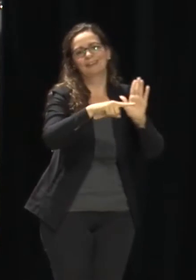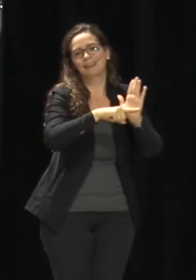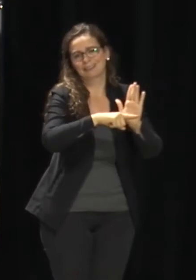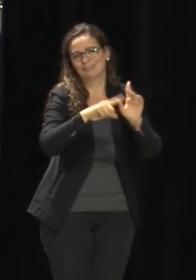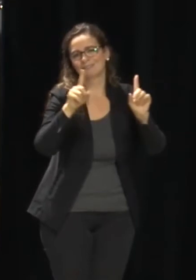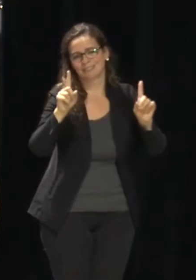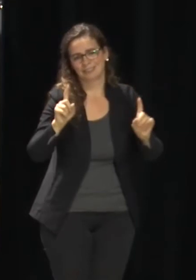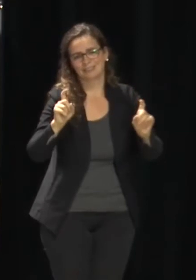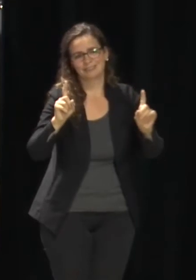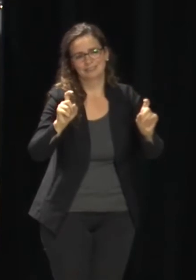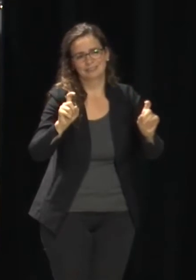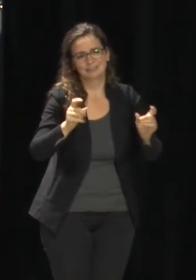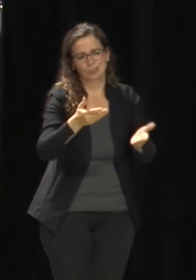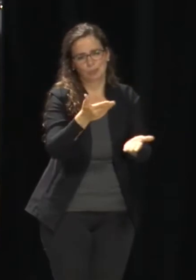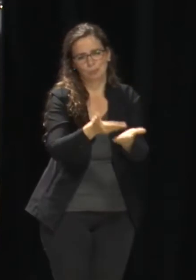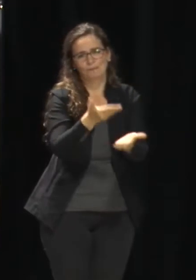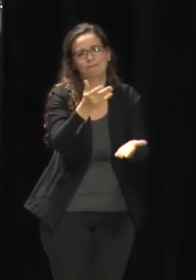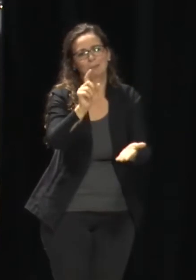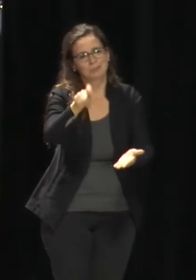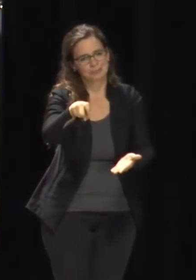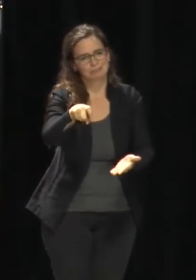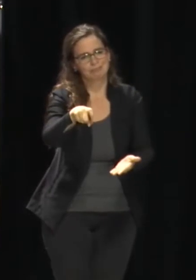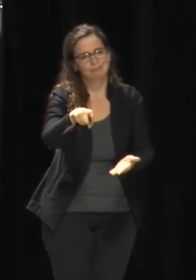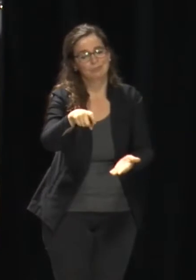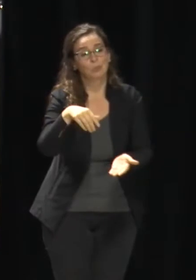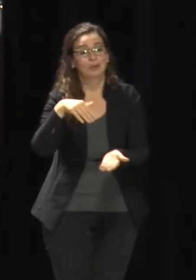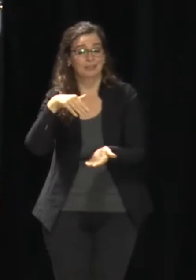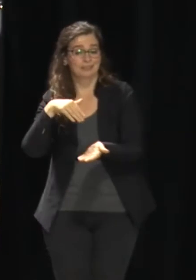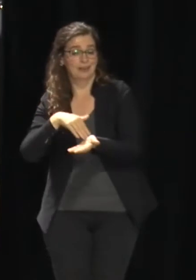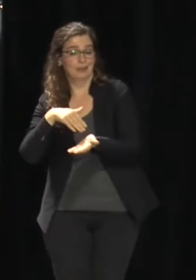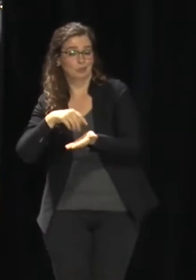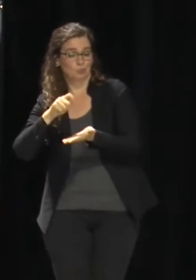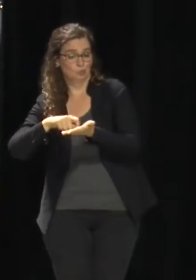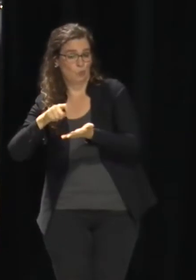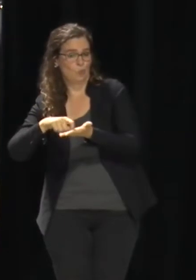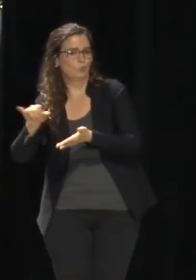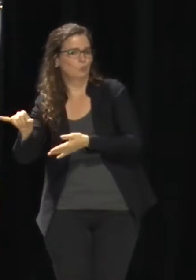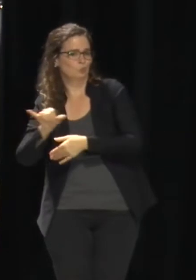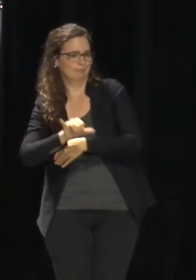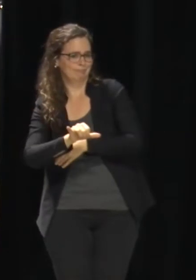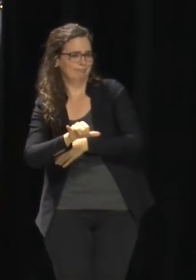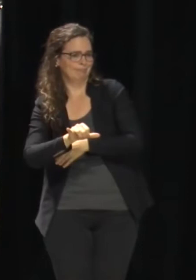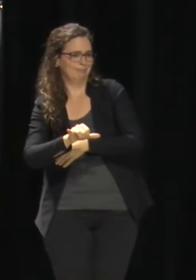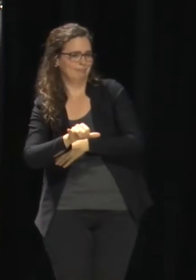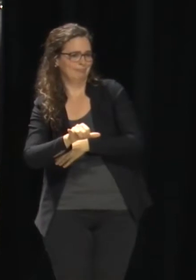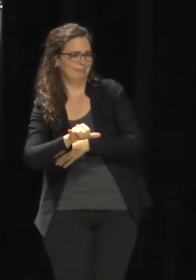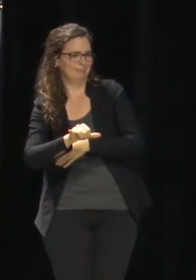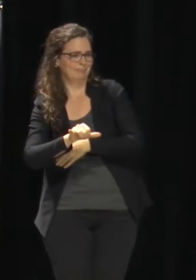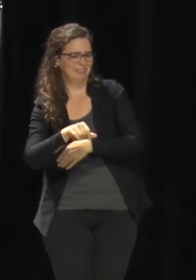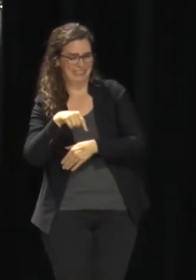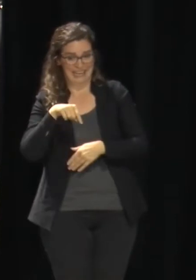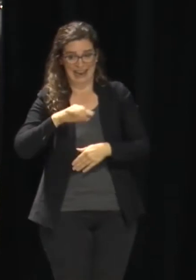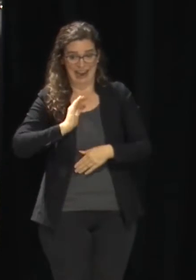essentially a doctor's note. These are not the county rules. These are the state rules. We are pushing –